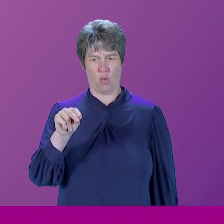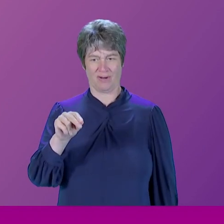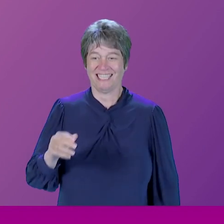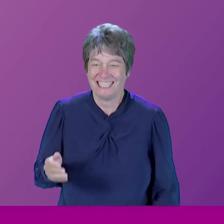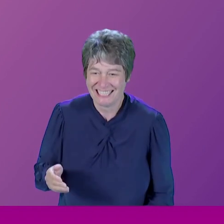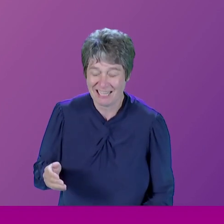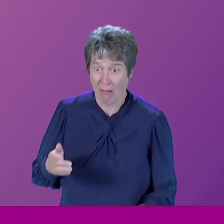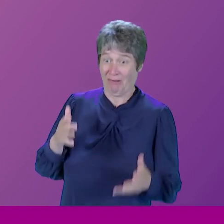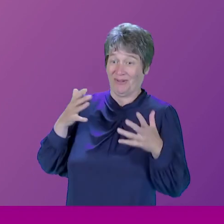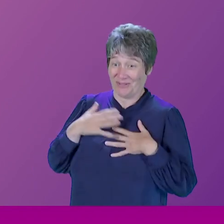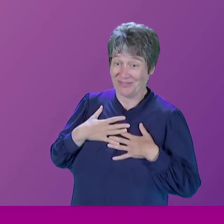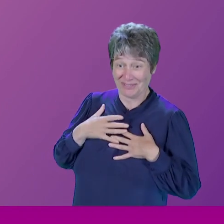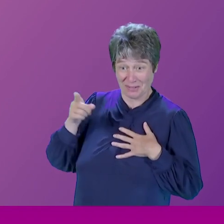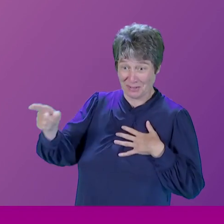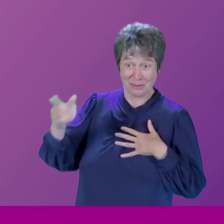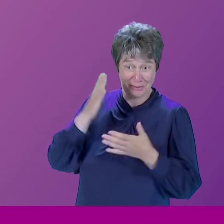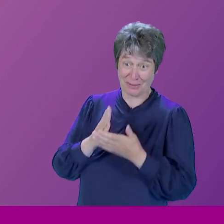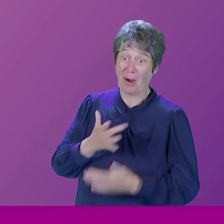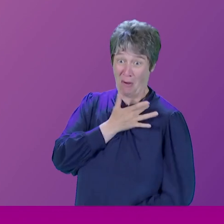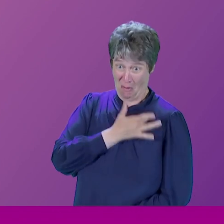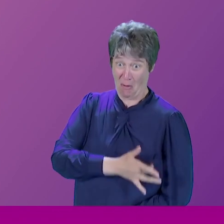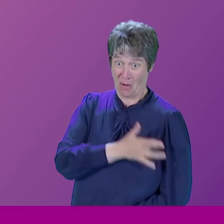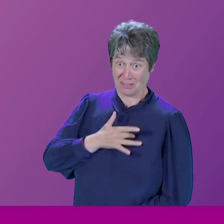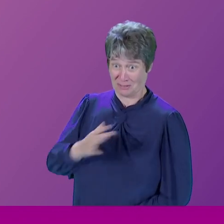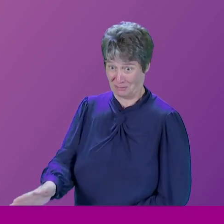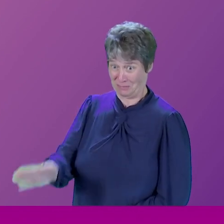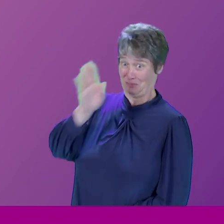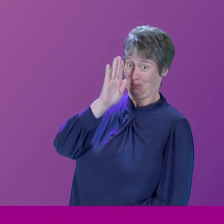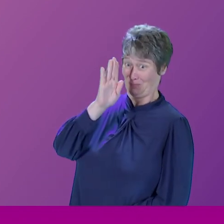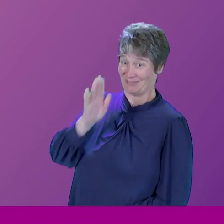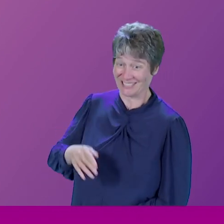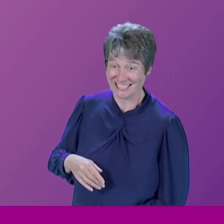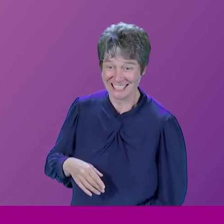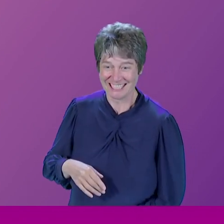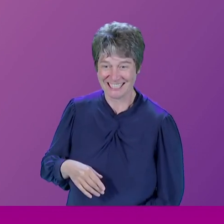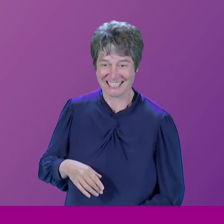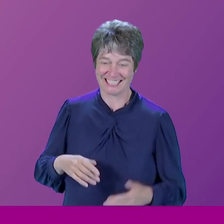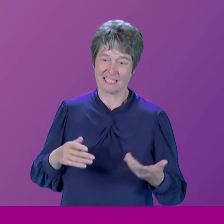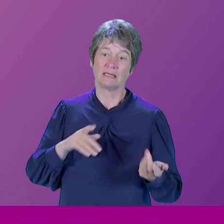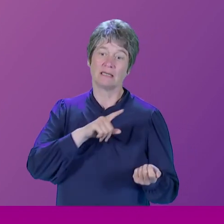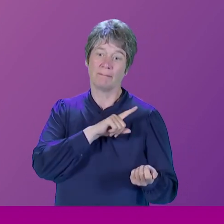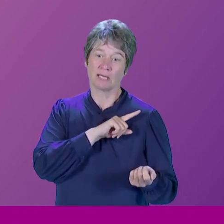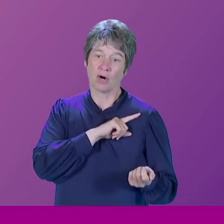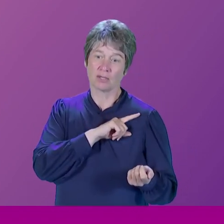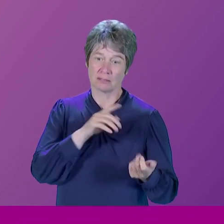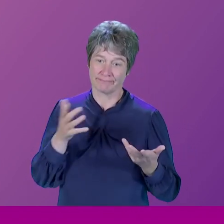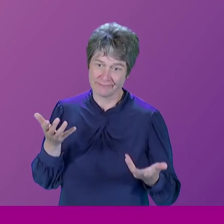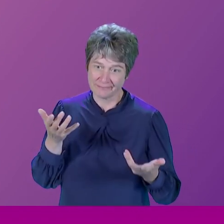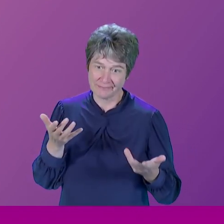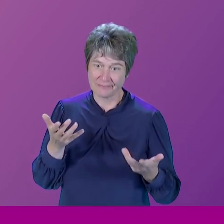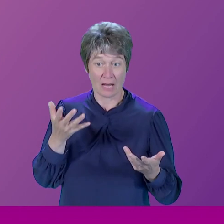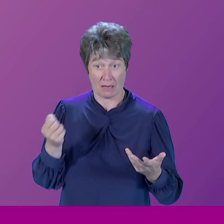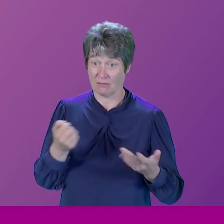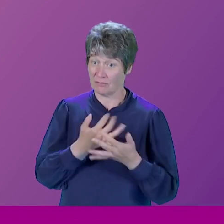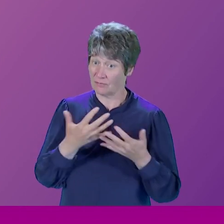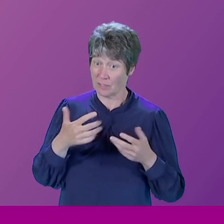I'm very refreshingly honest. Because, of course, it is. It's, yes, there are many